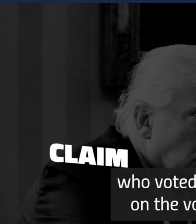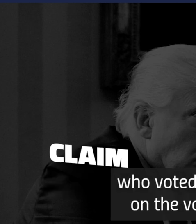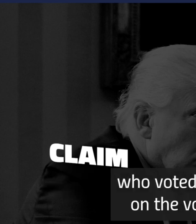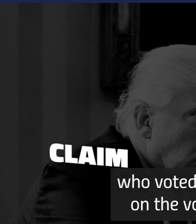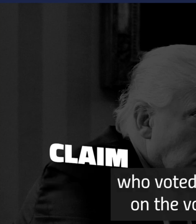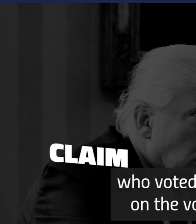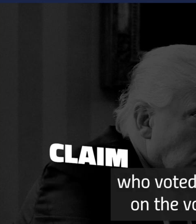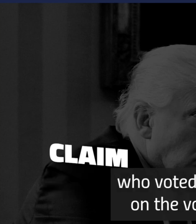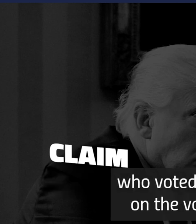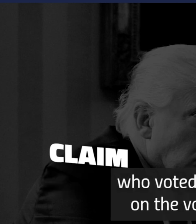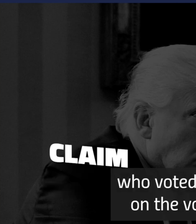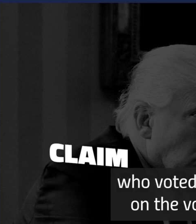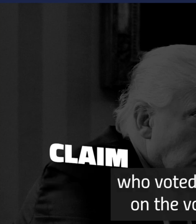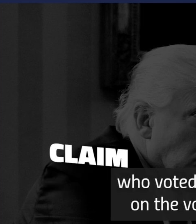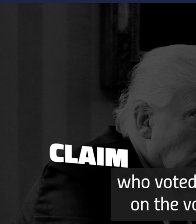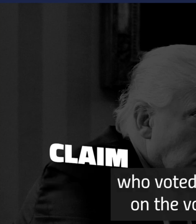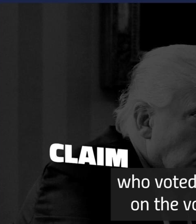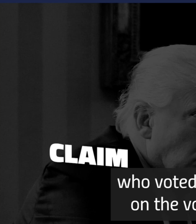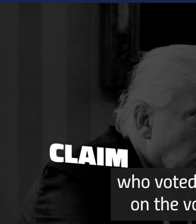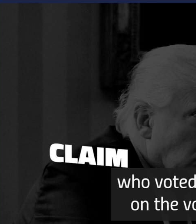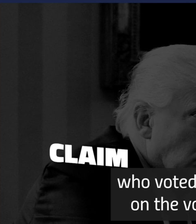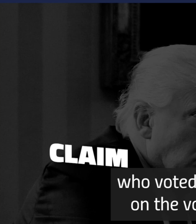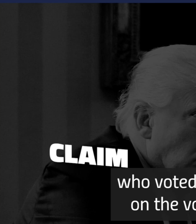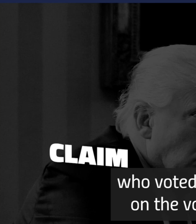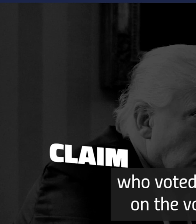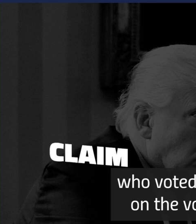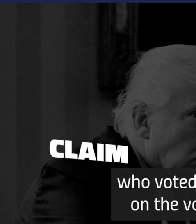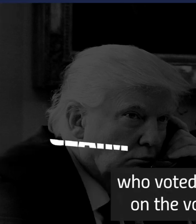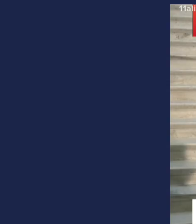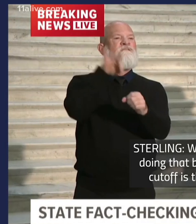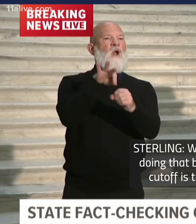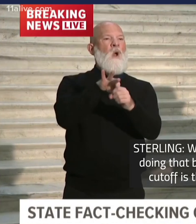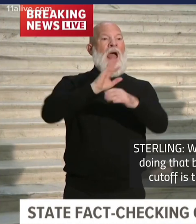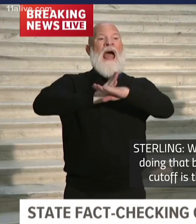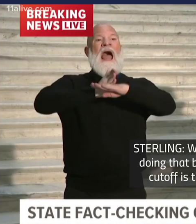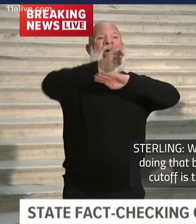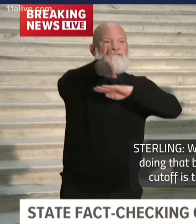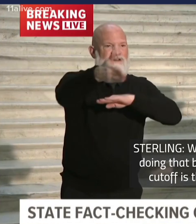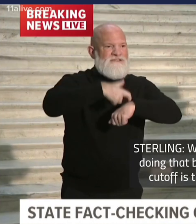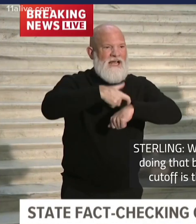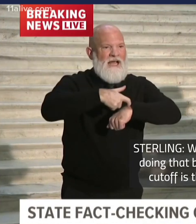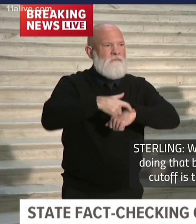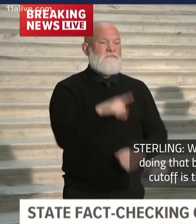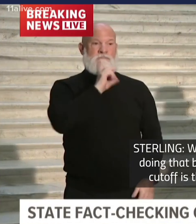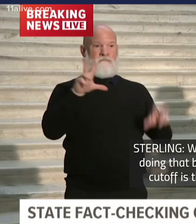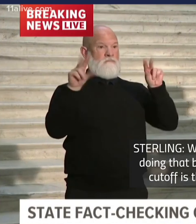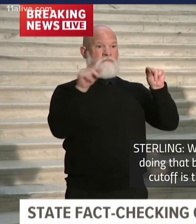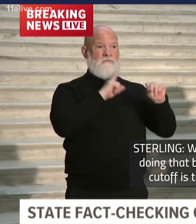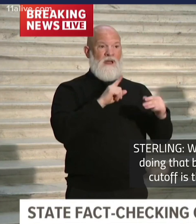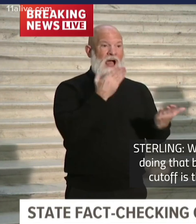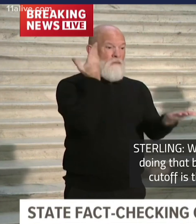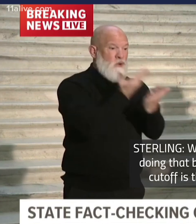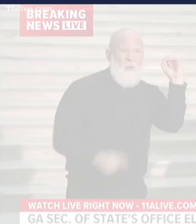who voted, but who weren't on the voter registration list. We have zero record of anybody doing that because the voter registration